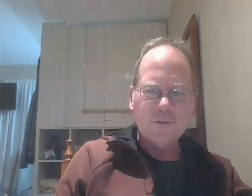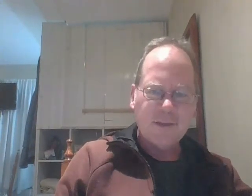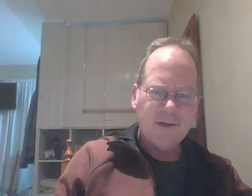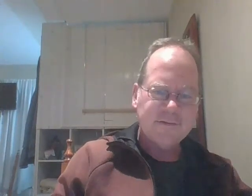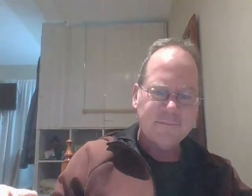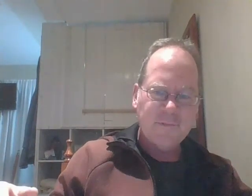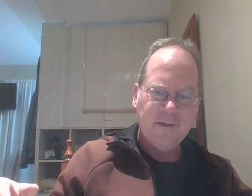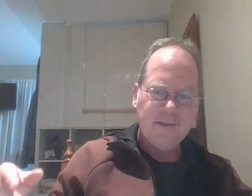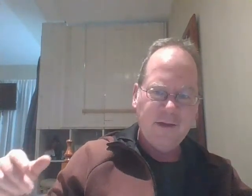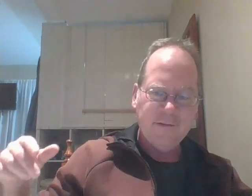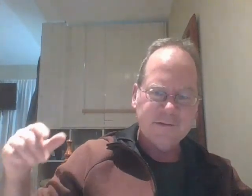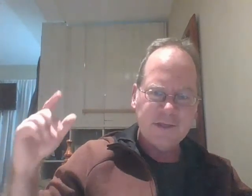thoughts on the on this topic